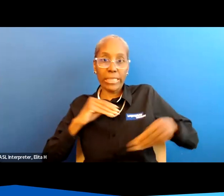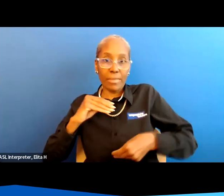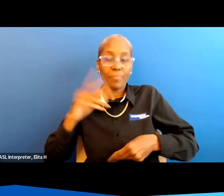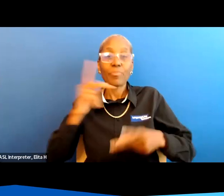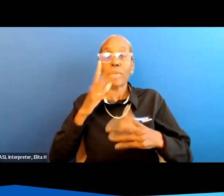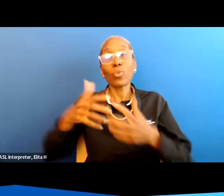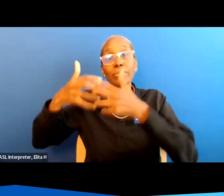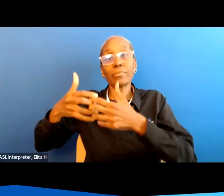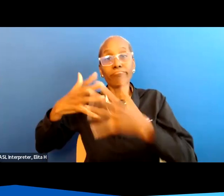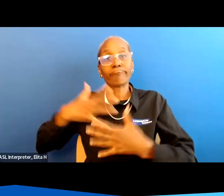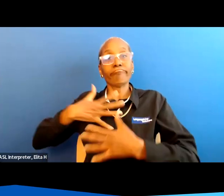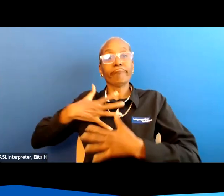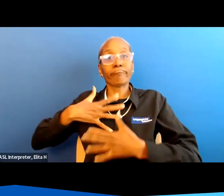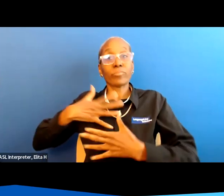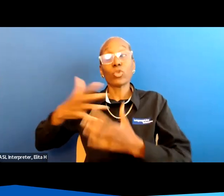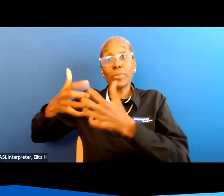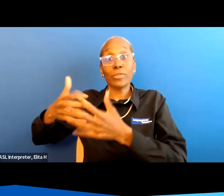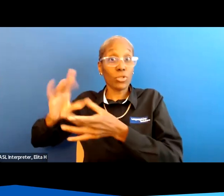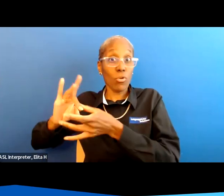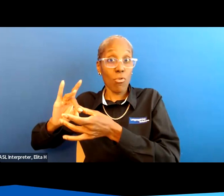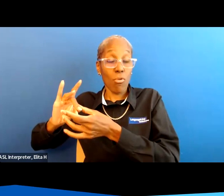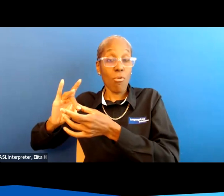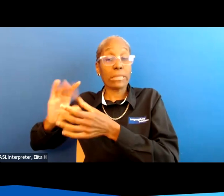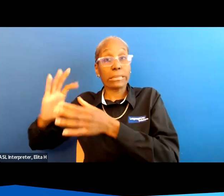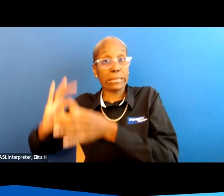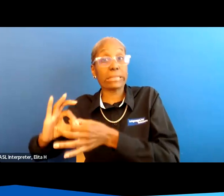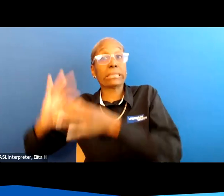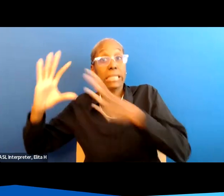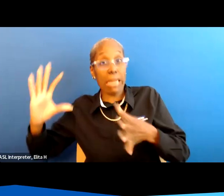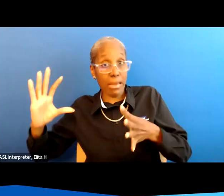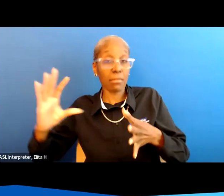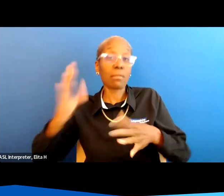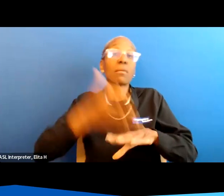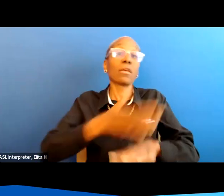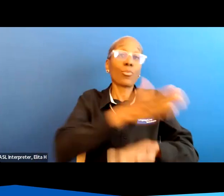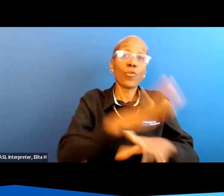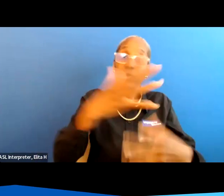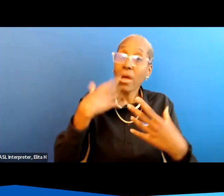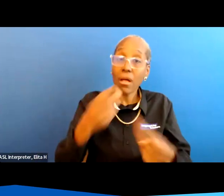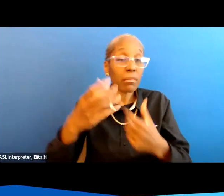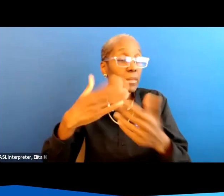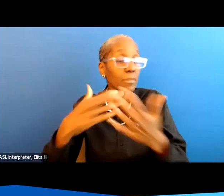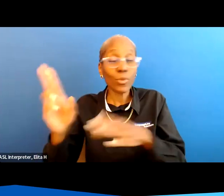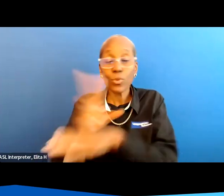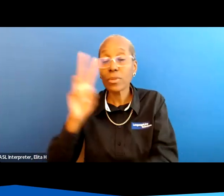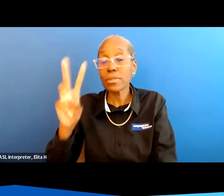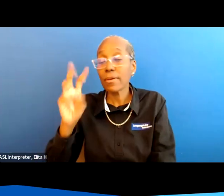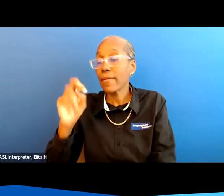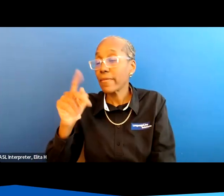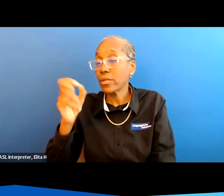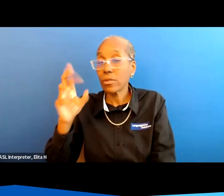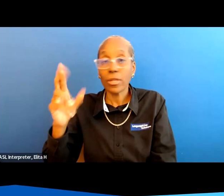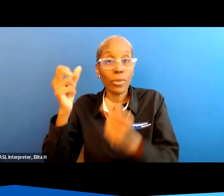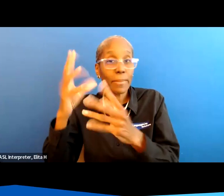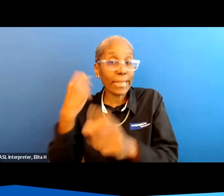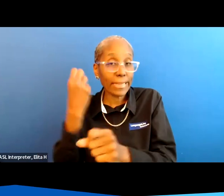ventilators if you want to get off the ventilator if you want to improve your health even if you've been on the ventilator for a number of years